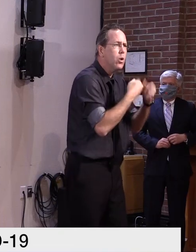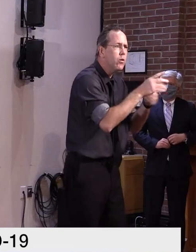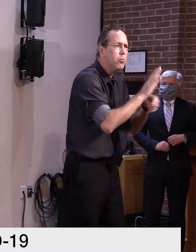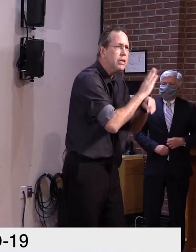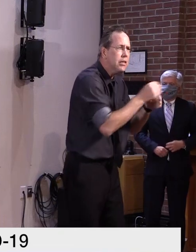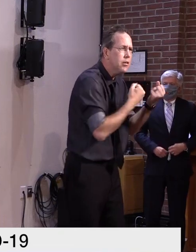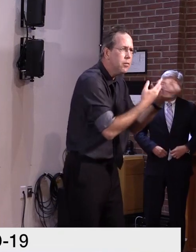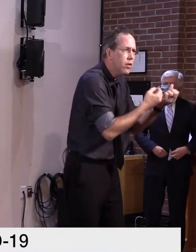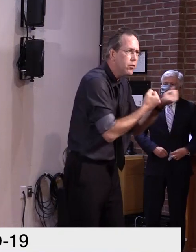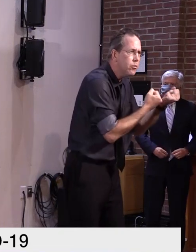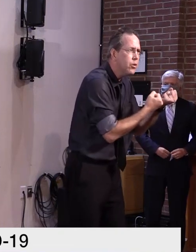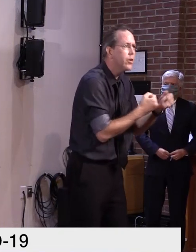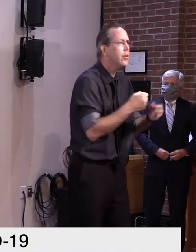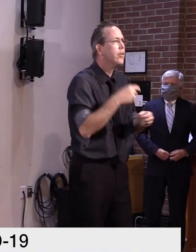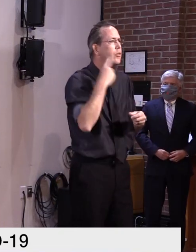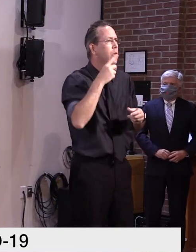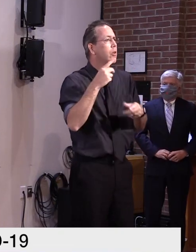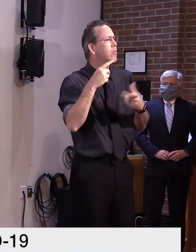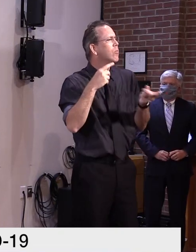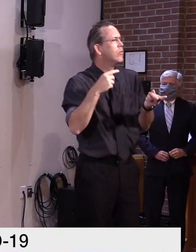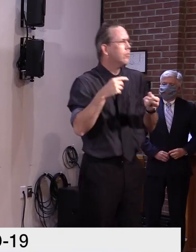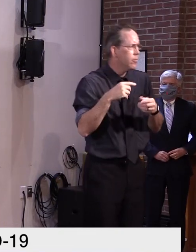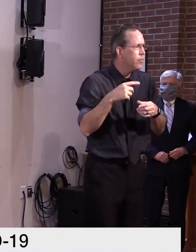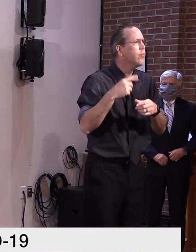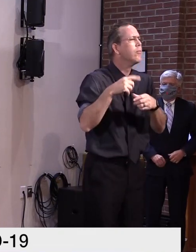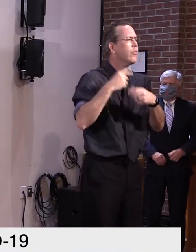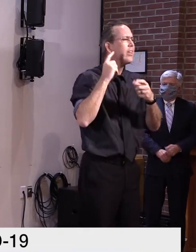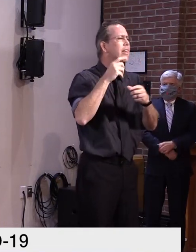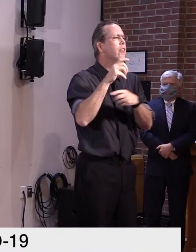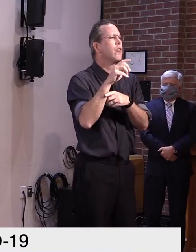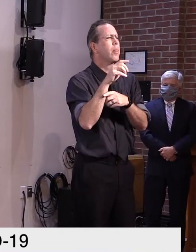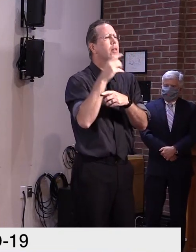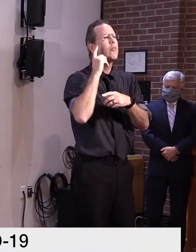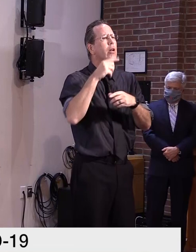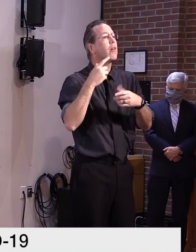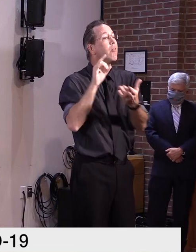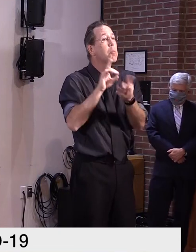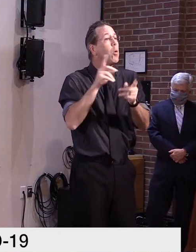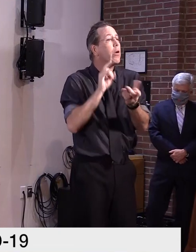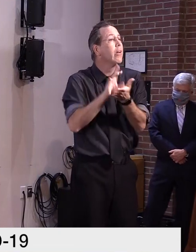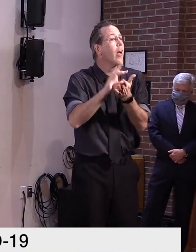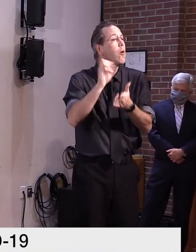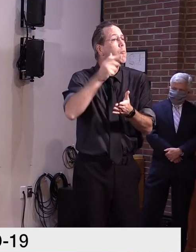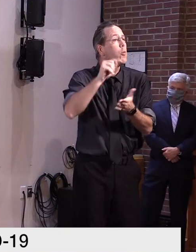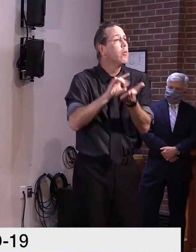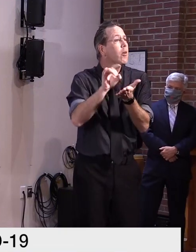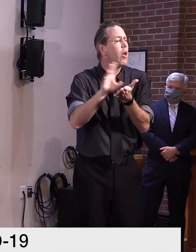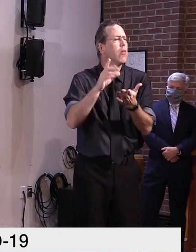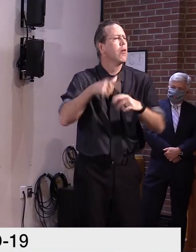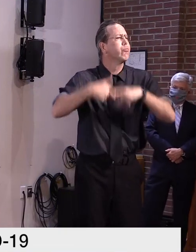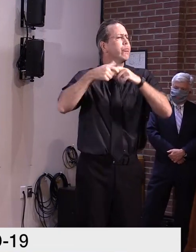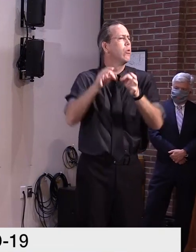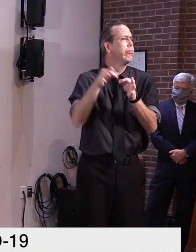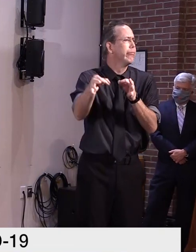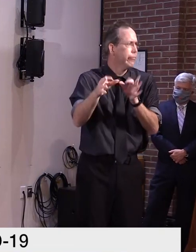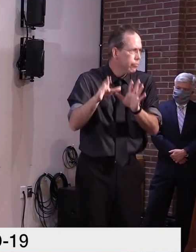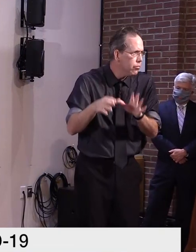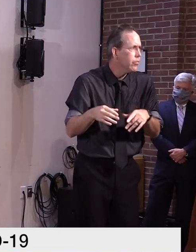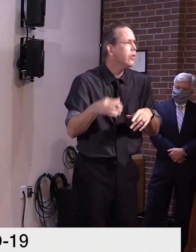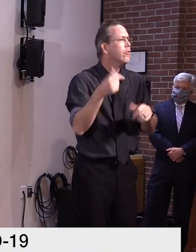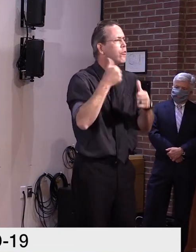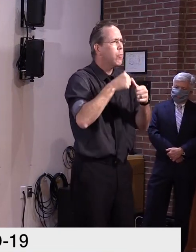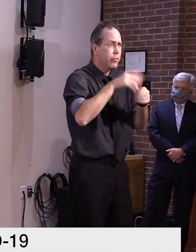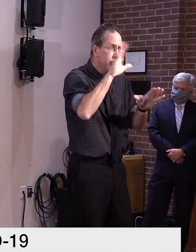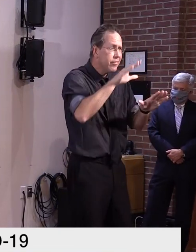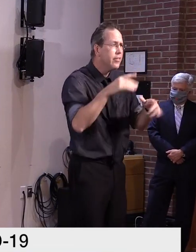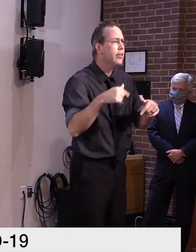It's important to realize just how fortunate we are here in Vermont. Because of the work and sacrifice of all of